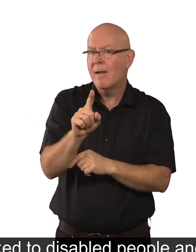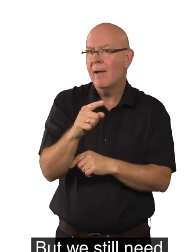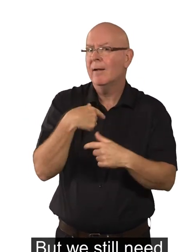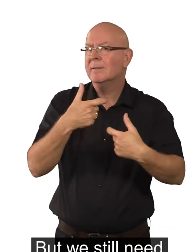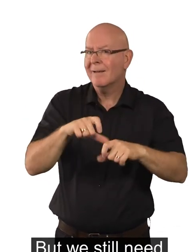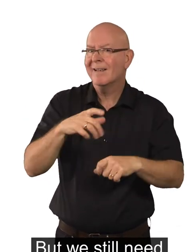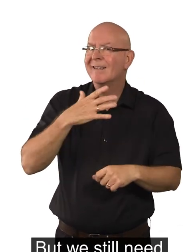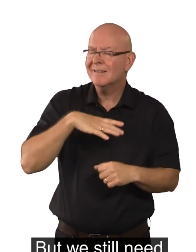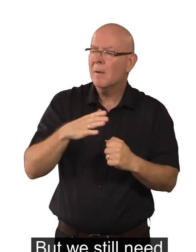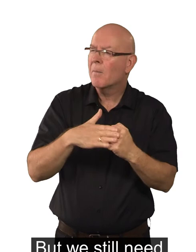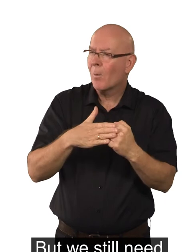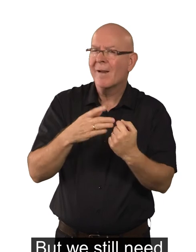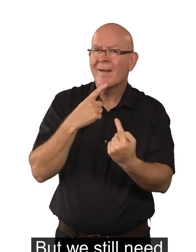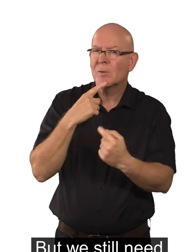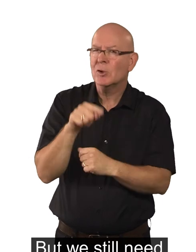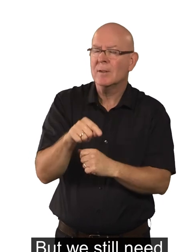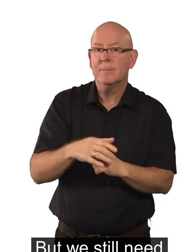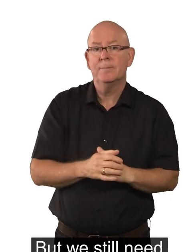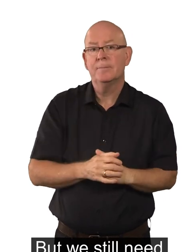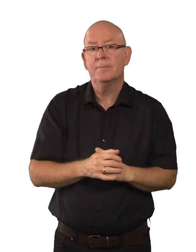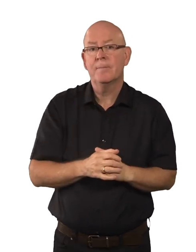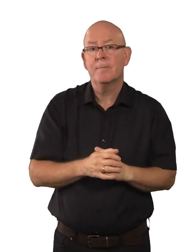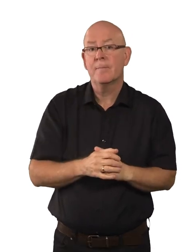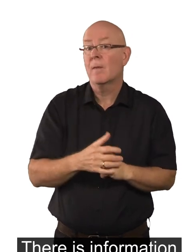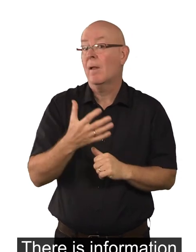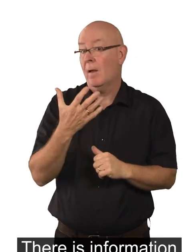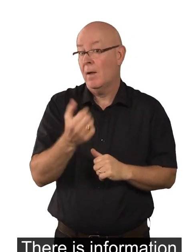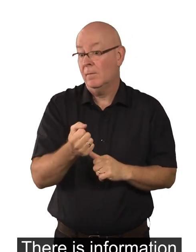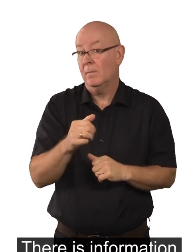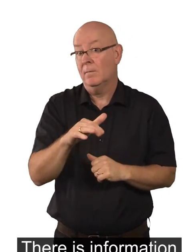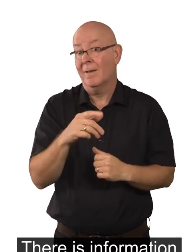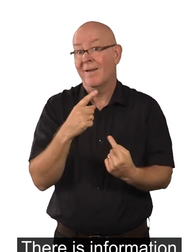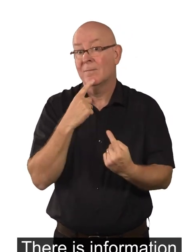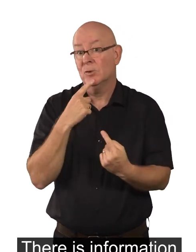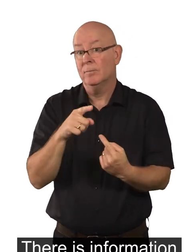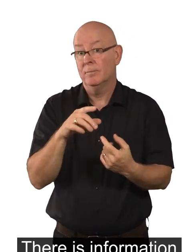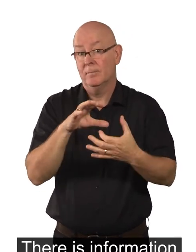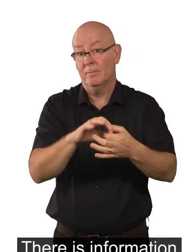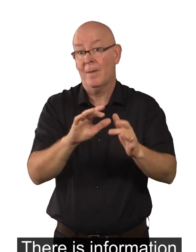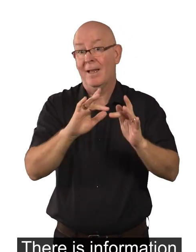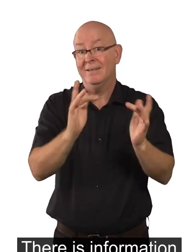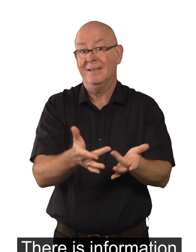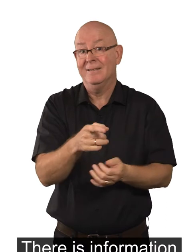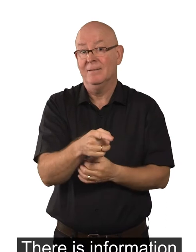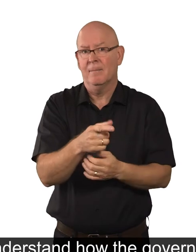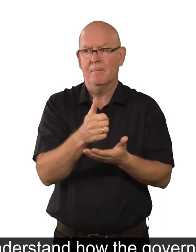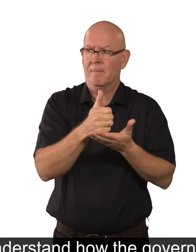But we still need some more information. There is information on the internet to help people to